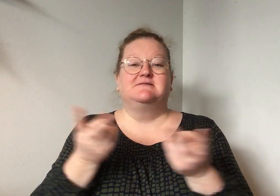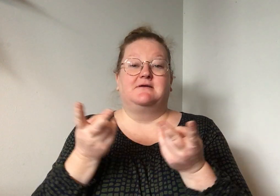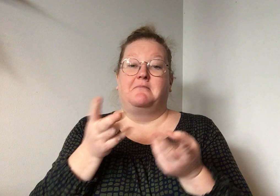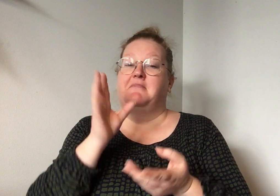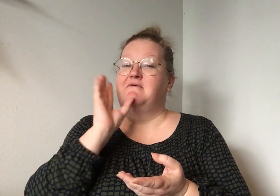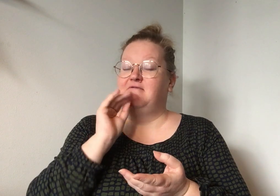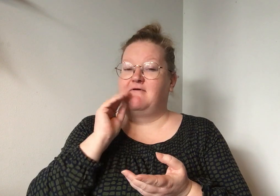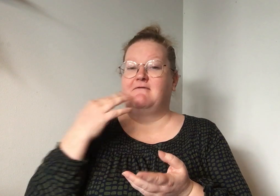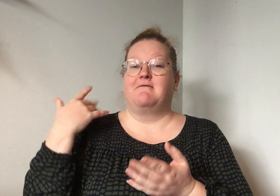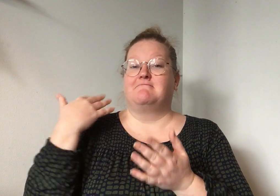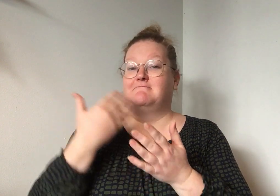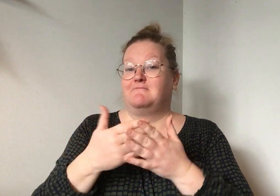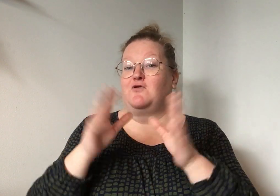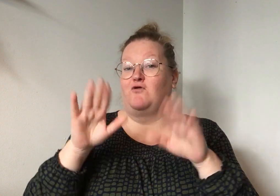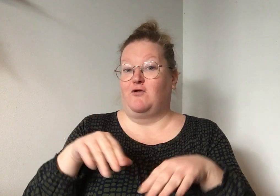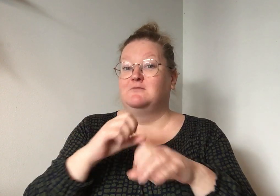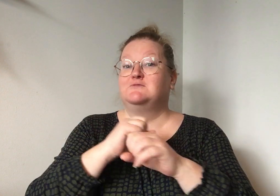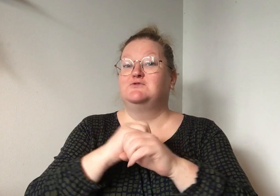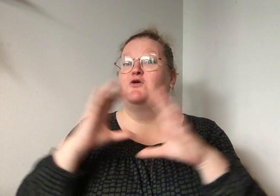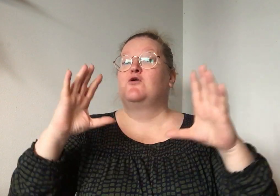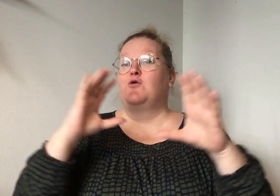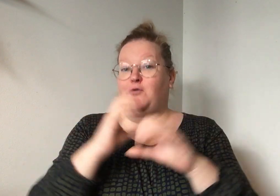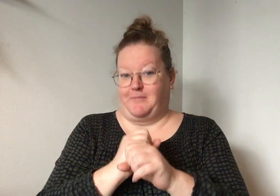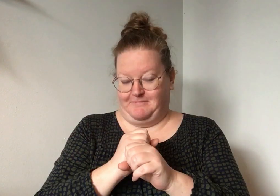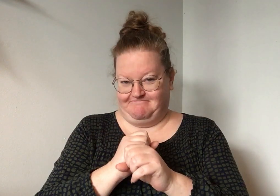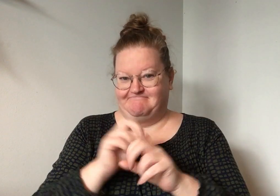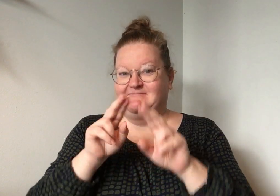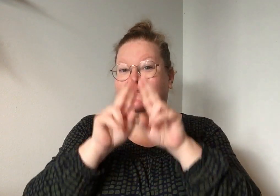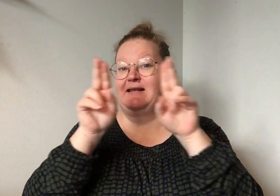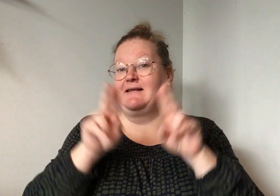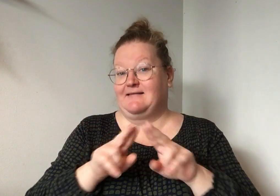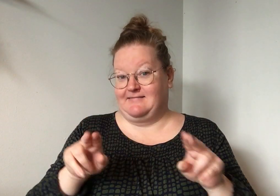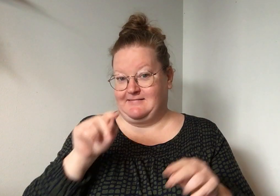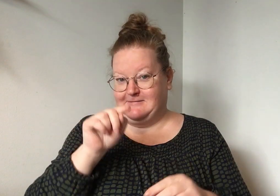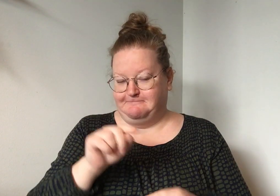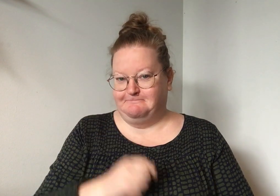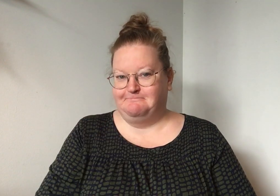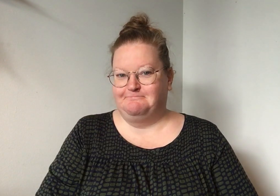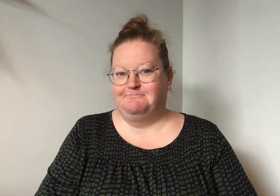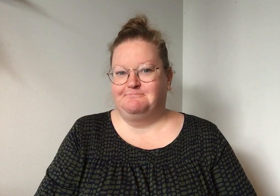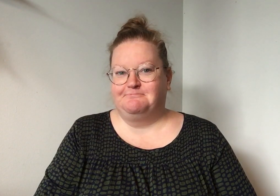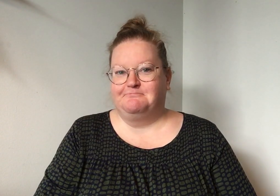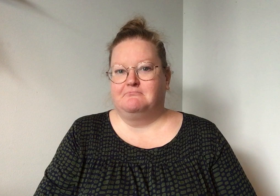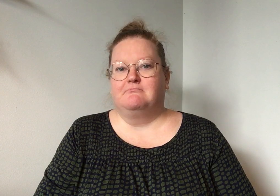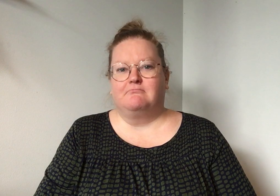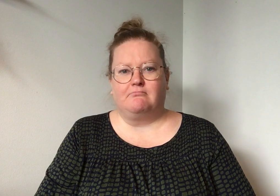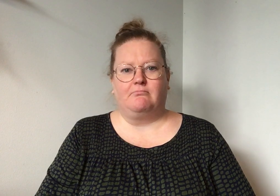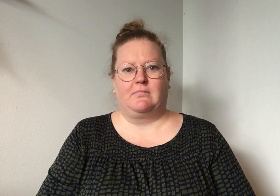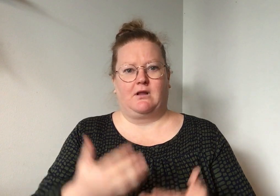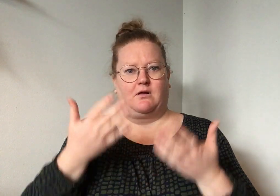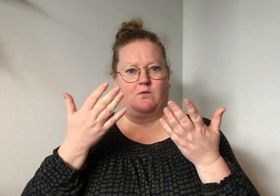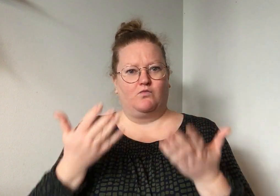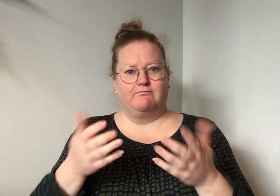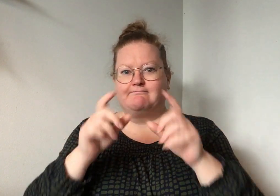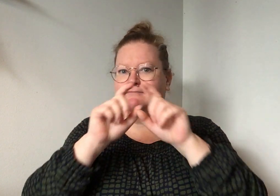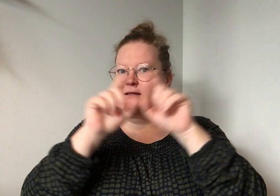I'm not sure what is.